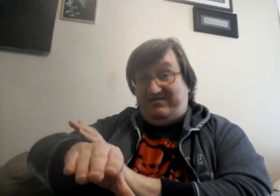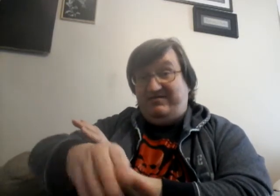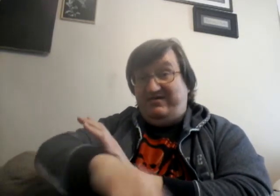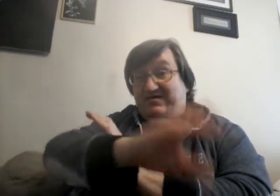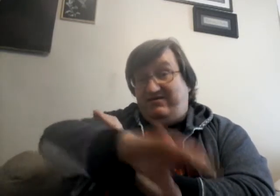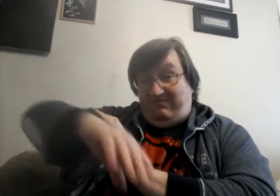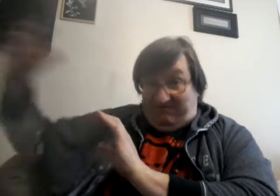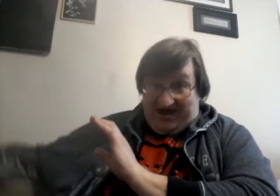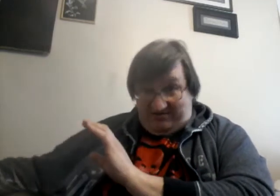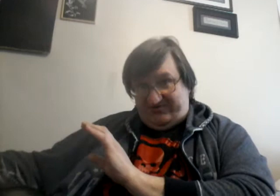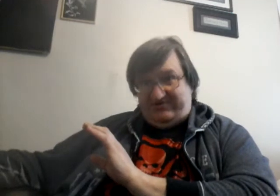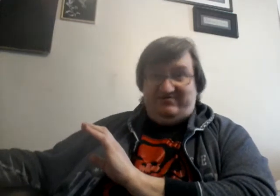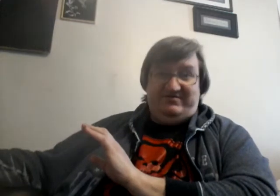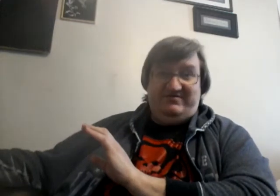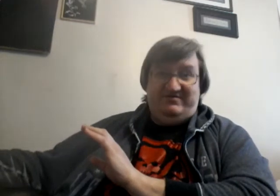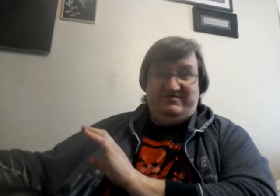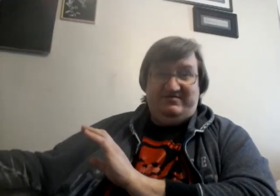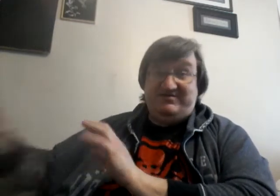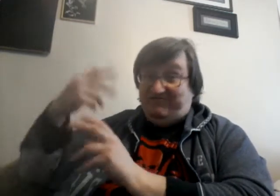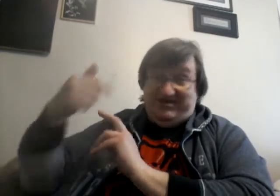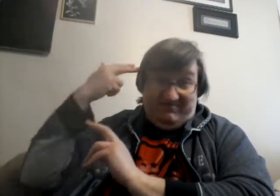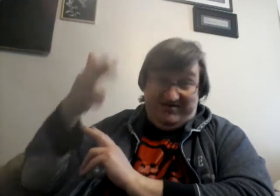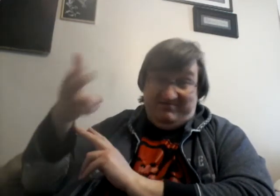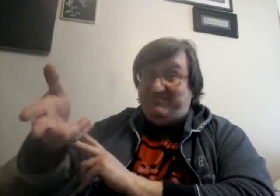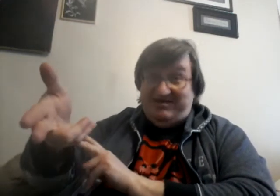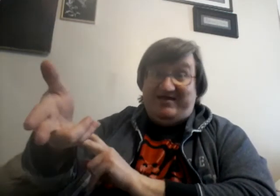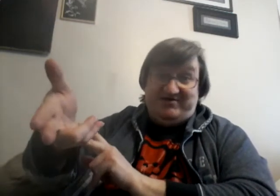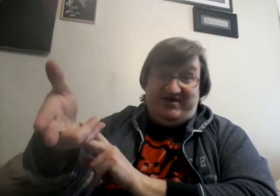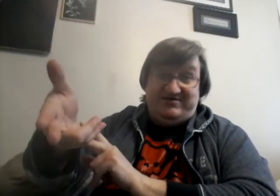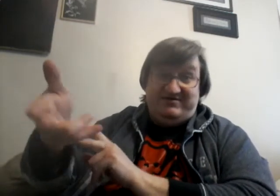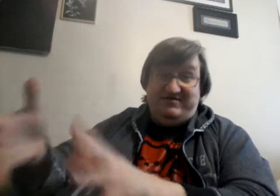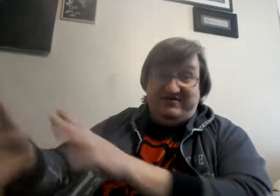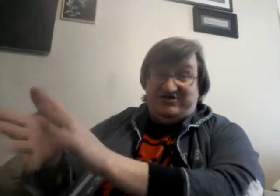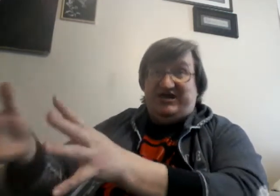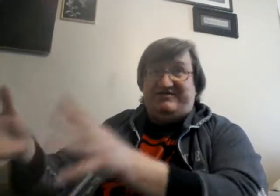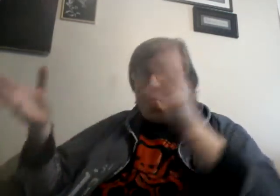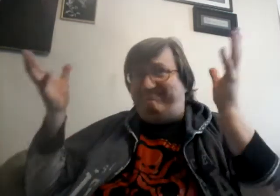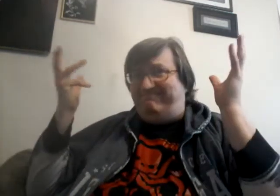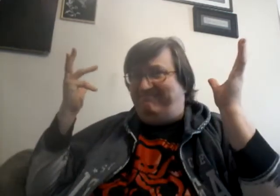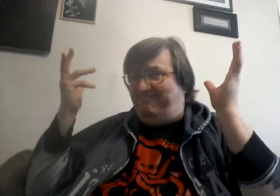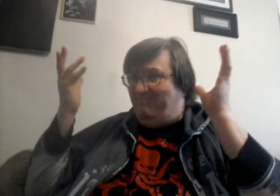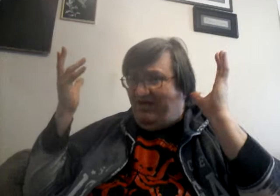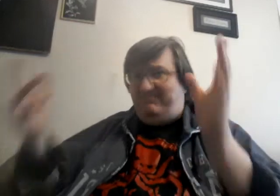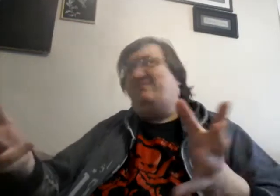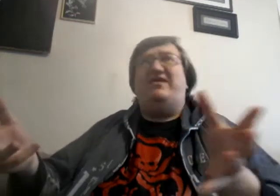from the Power Stone. Which, if stop and think about it, makes a lot of sense. Because she has, like, immense